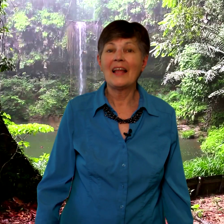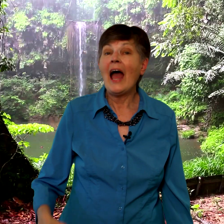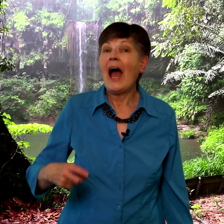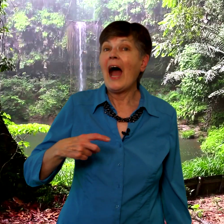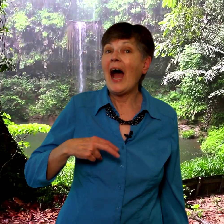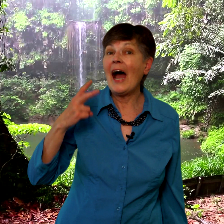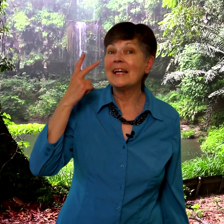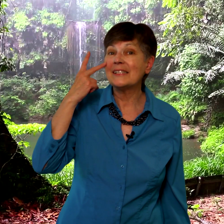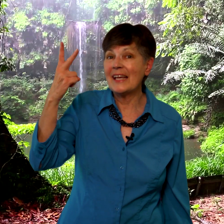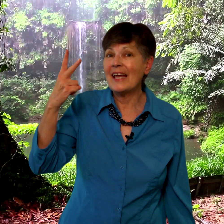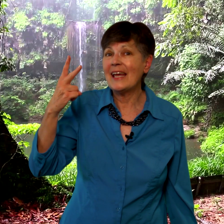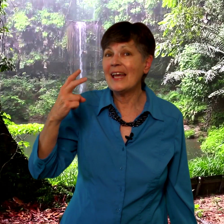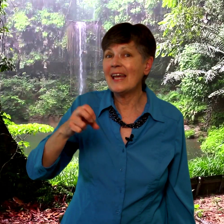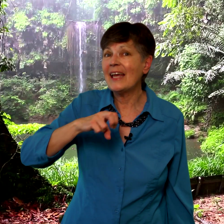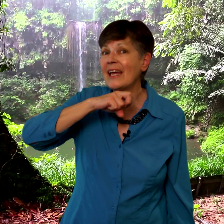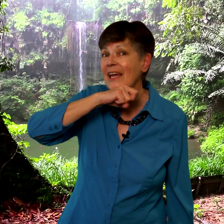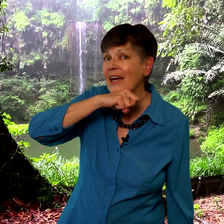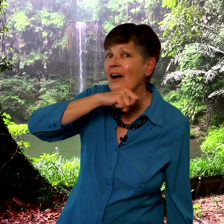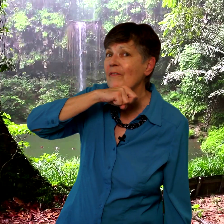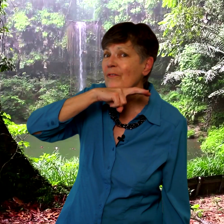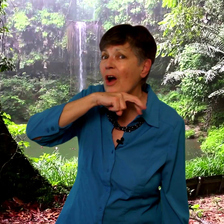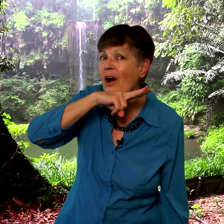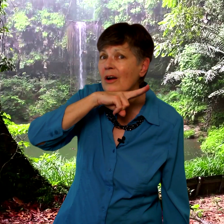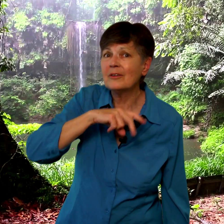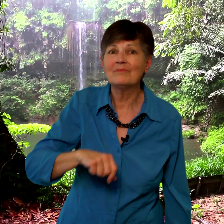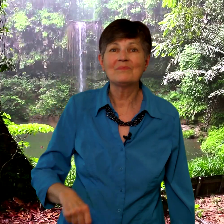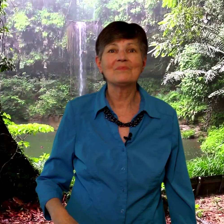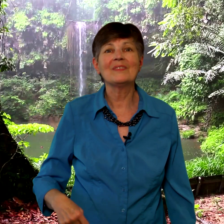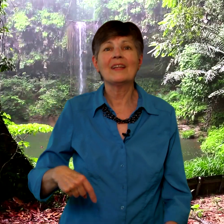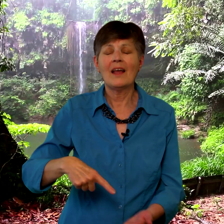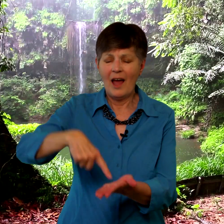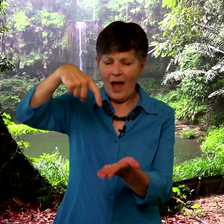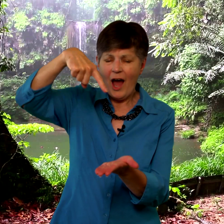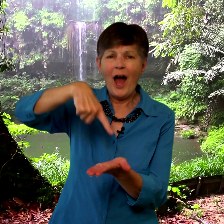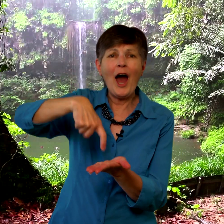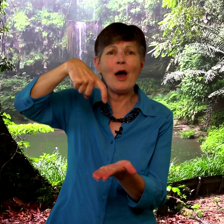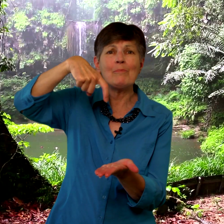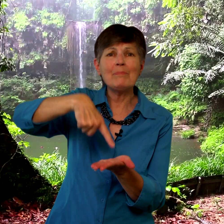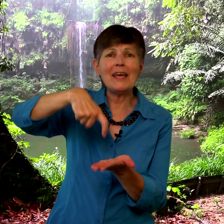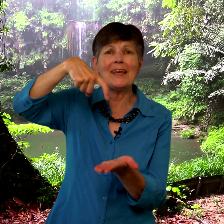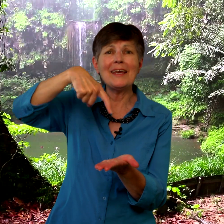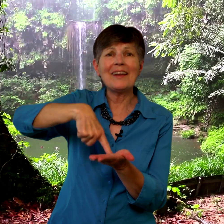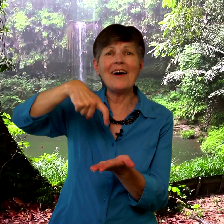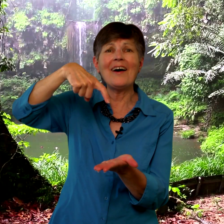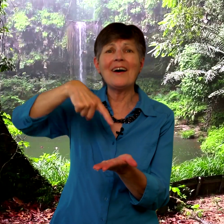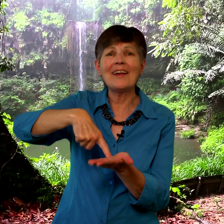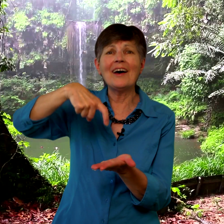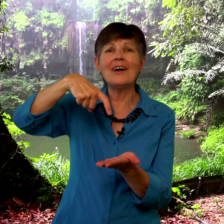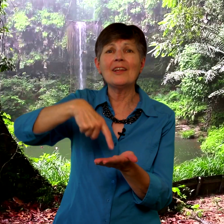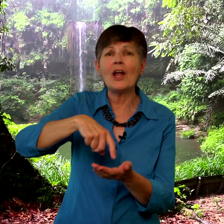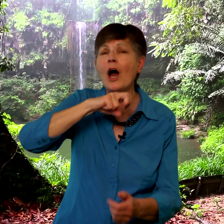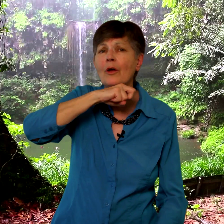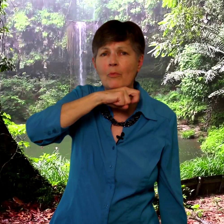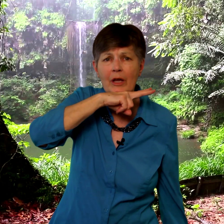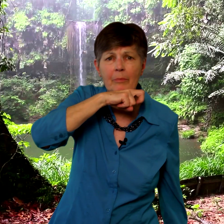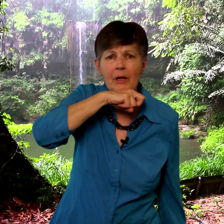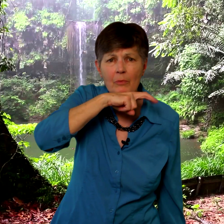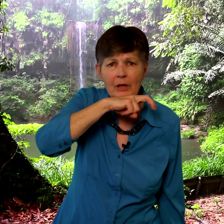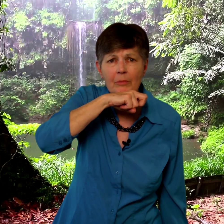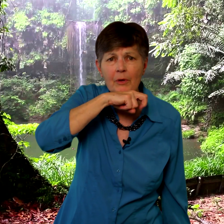I see a frog hopping on a log, ribbit, ribbit,